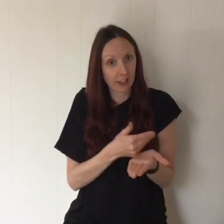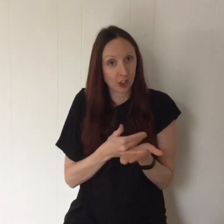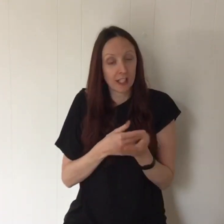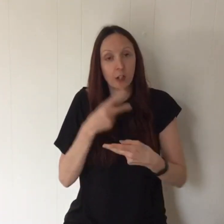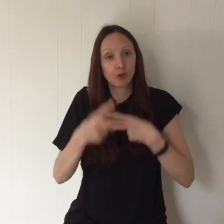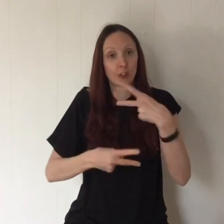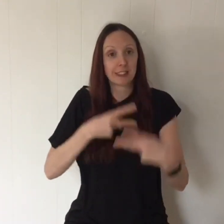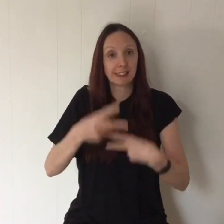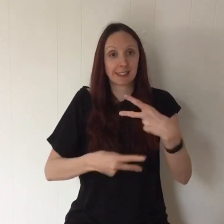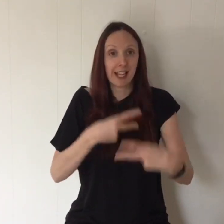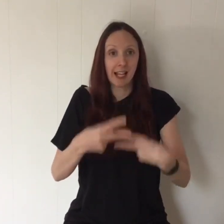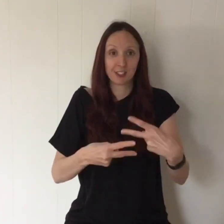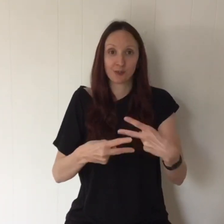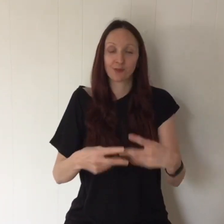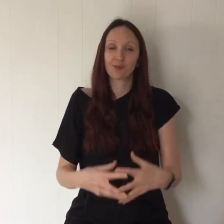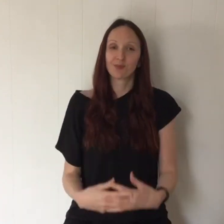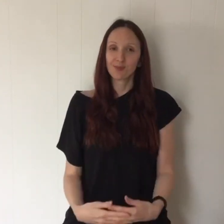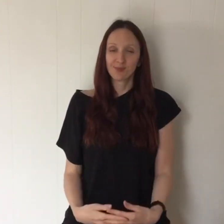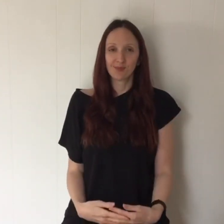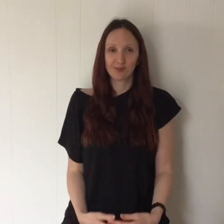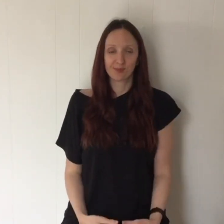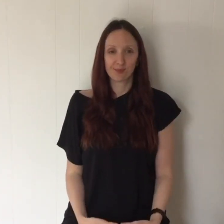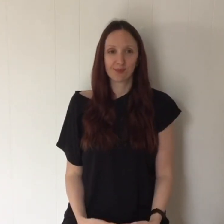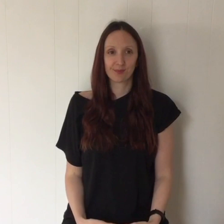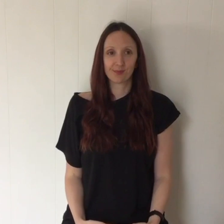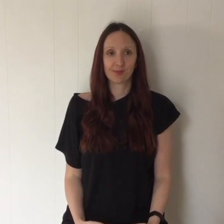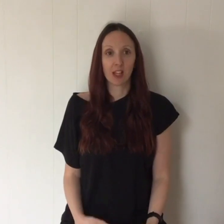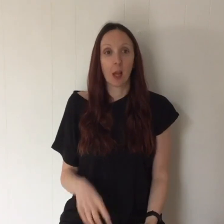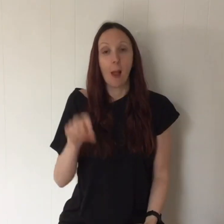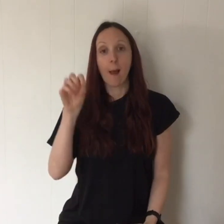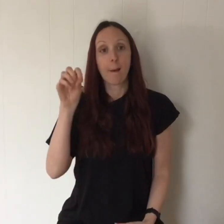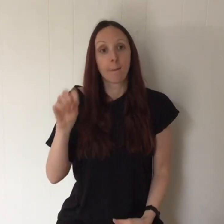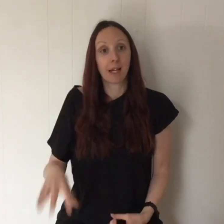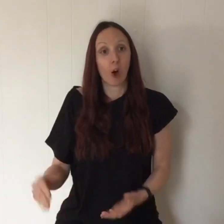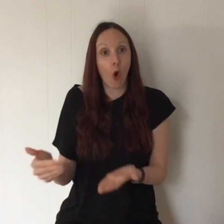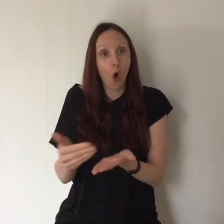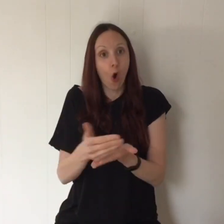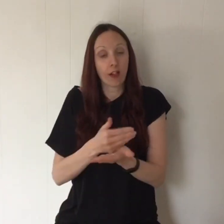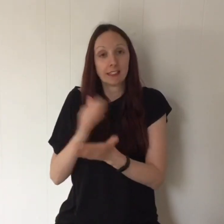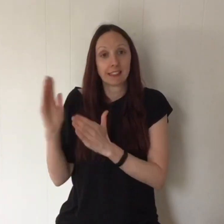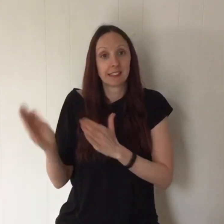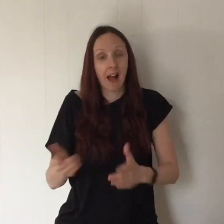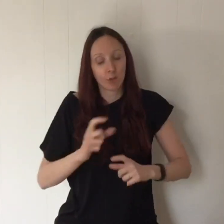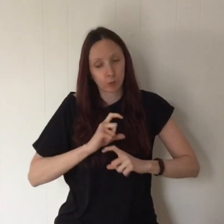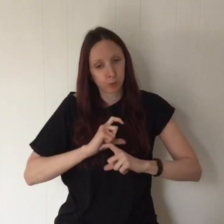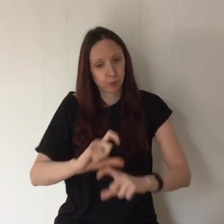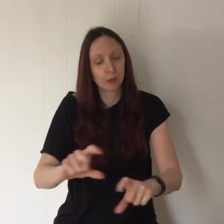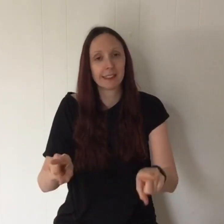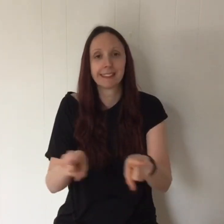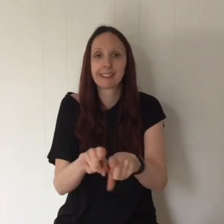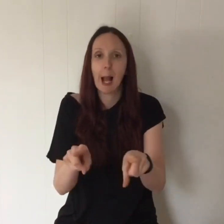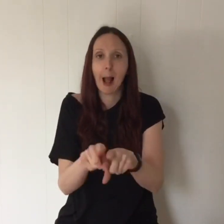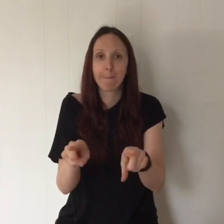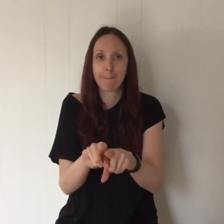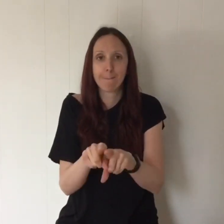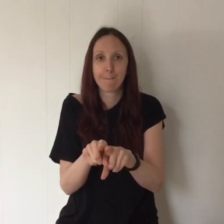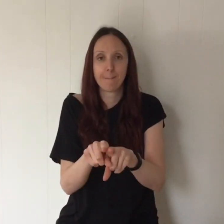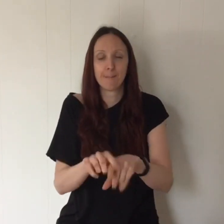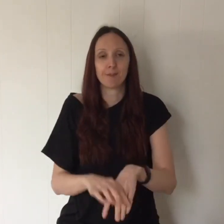Our collection service has been running